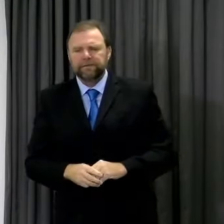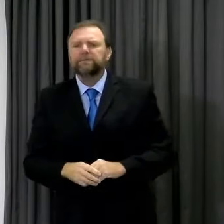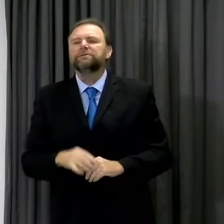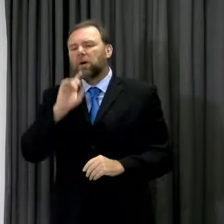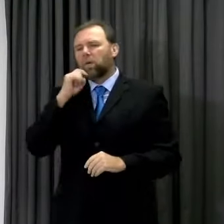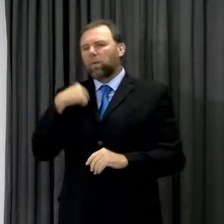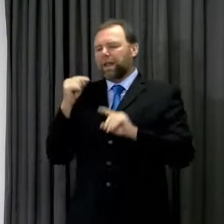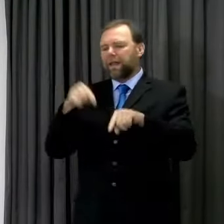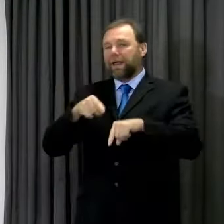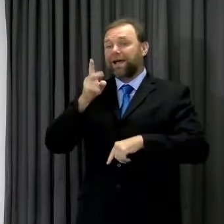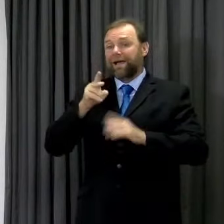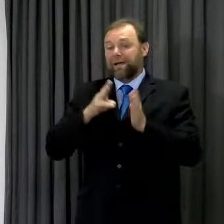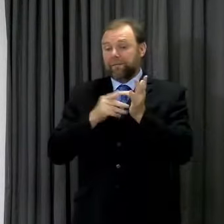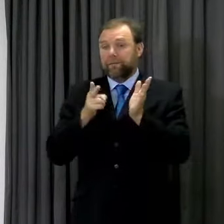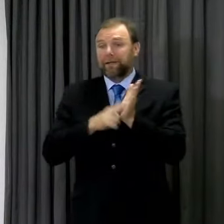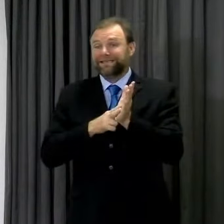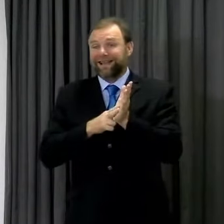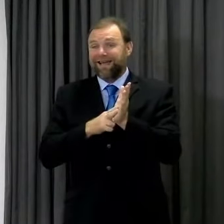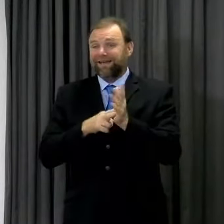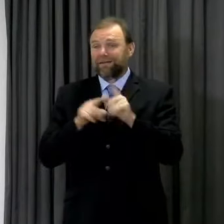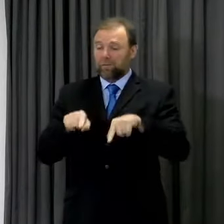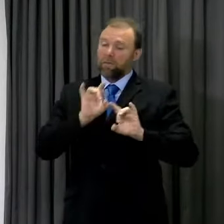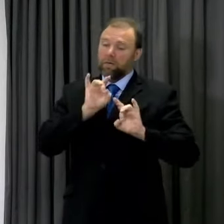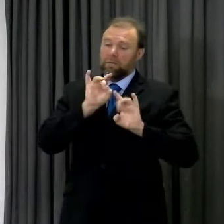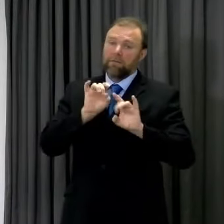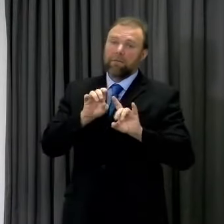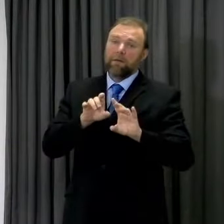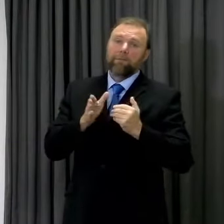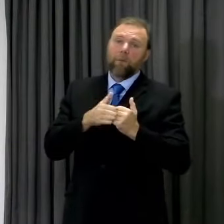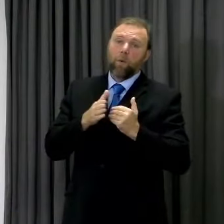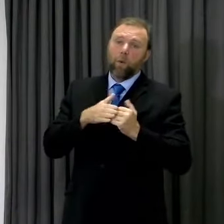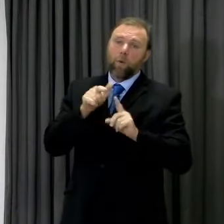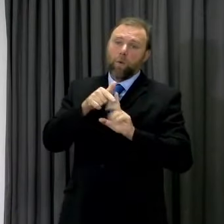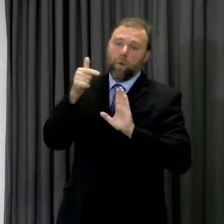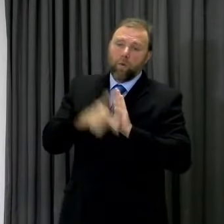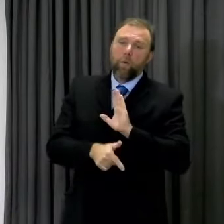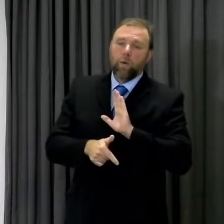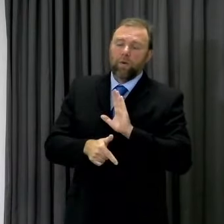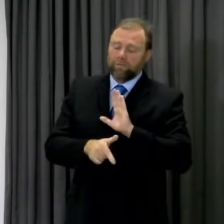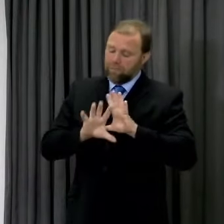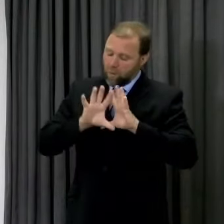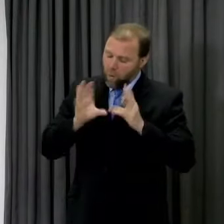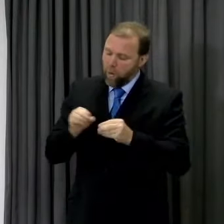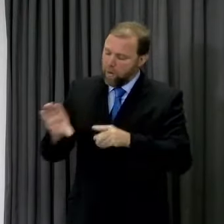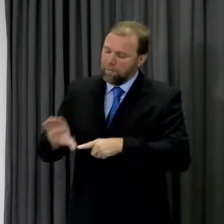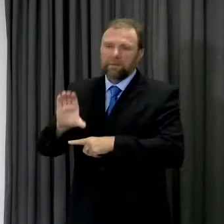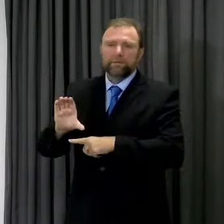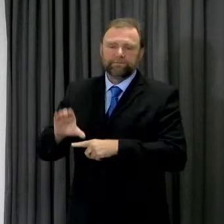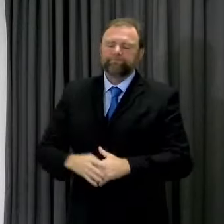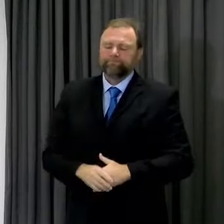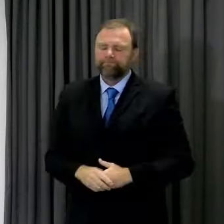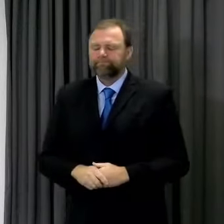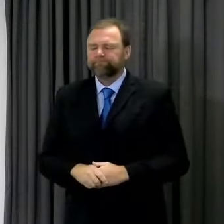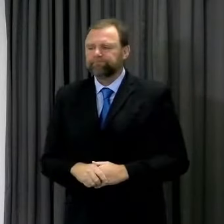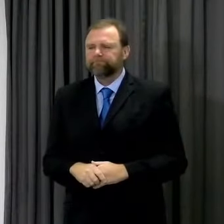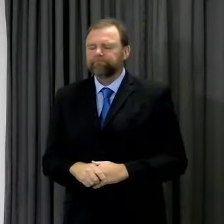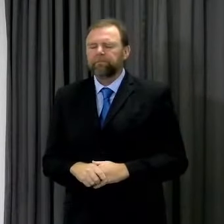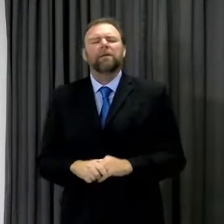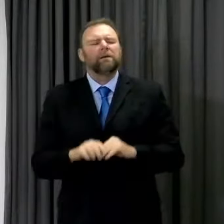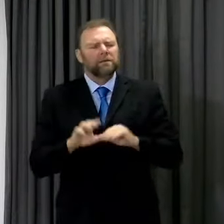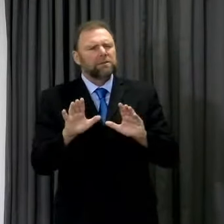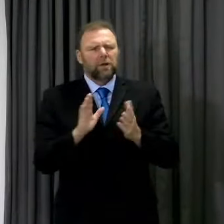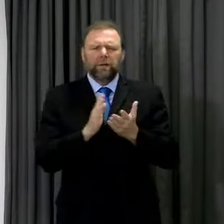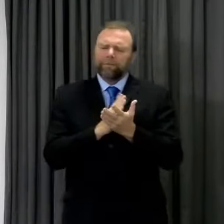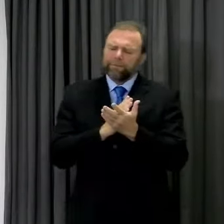will be here again on Monday to give further details of that whole package. Just to be clear